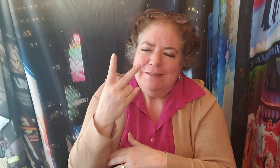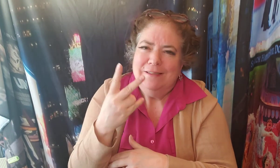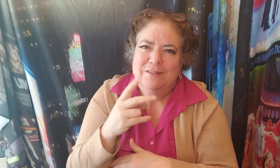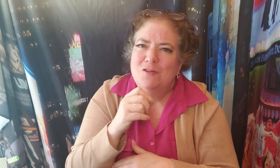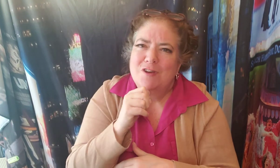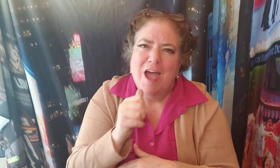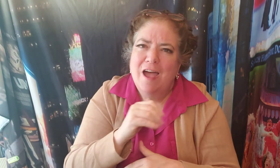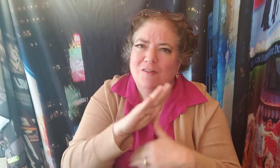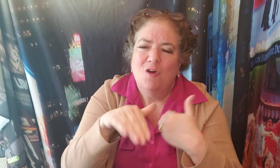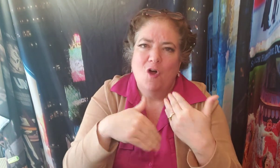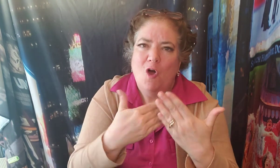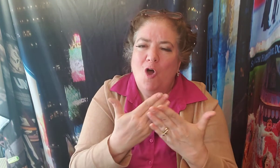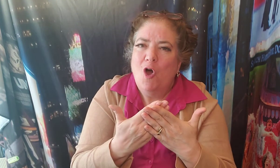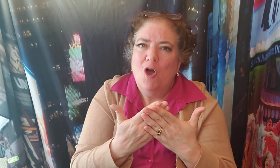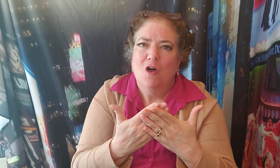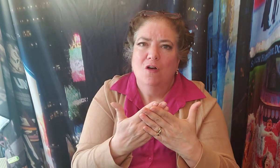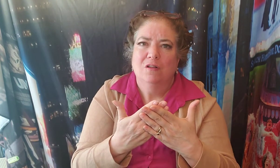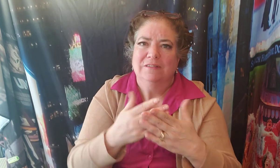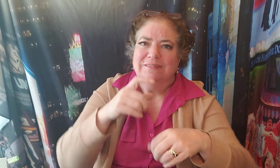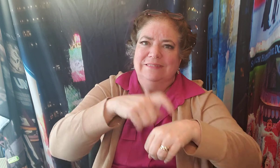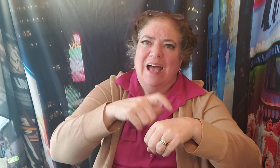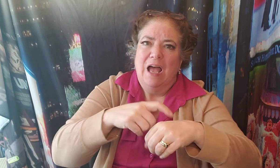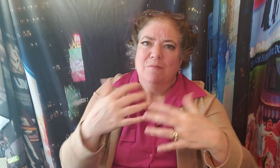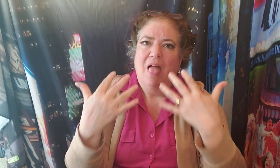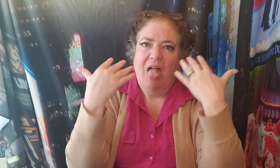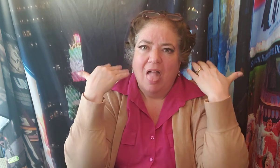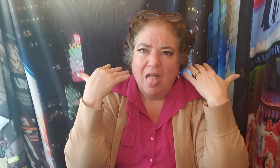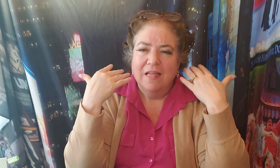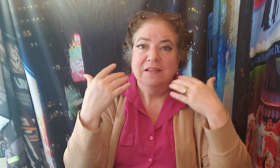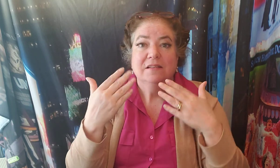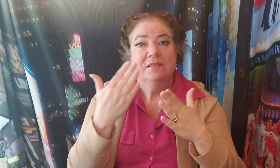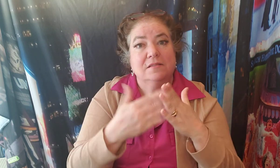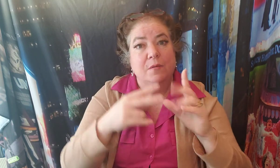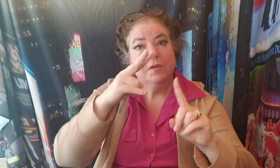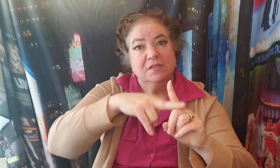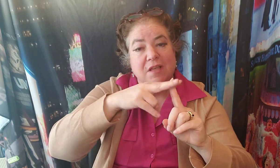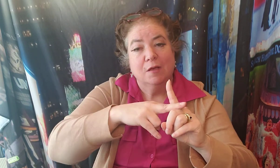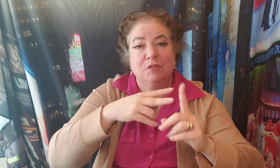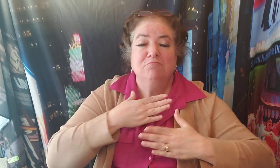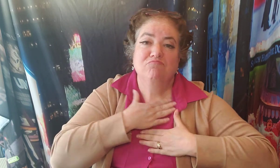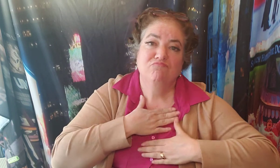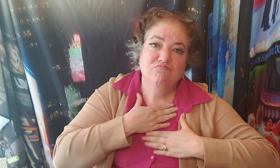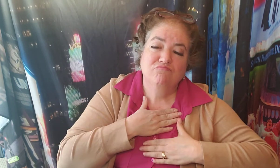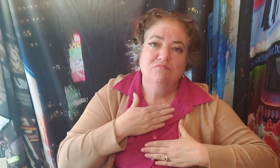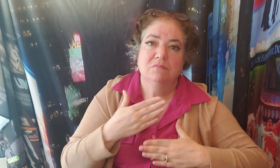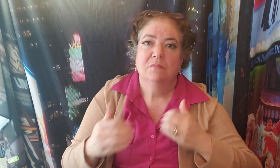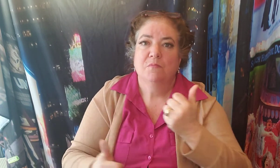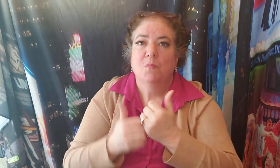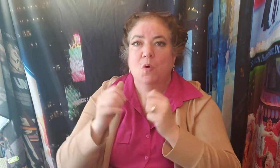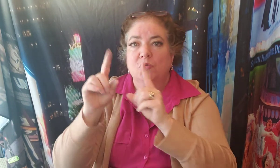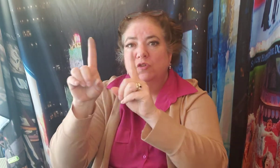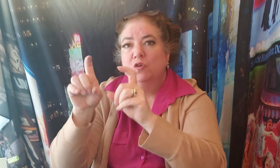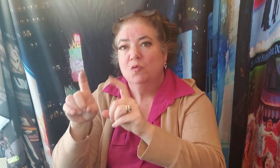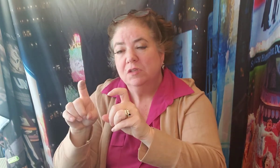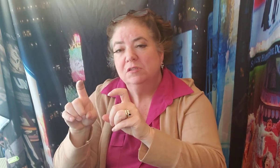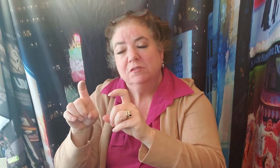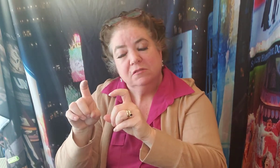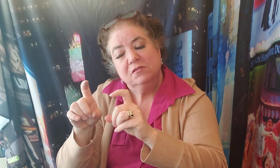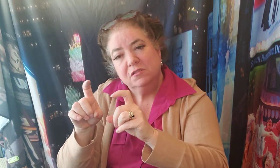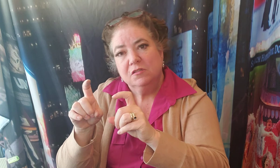Research papers And the quizzes Are pretty Pretty easy as well And it's the discussions Where we seem to really get